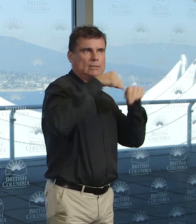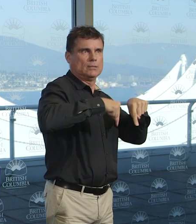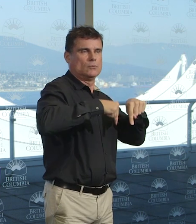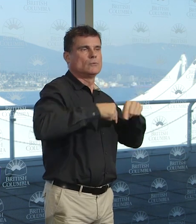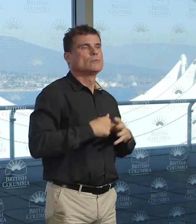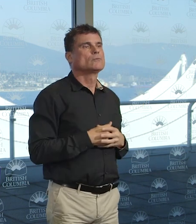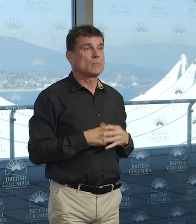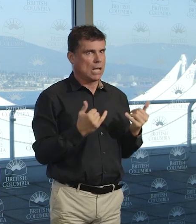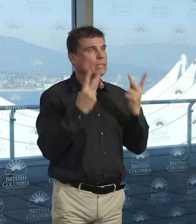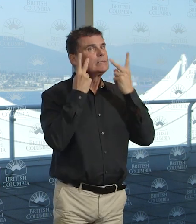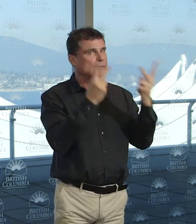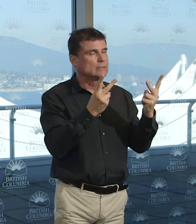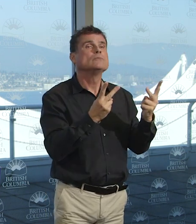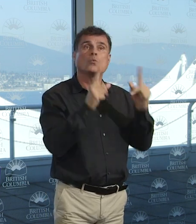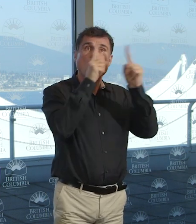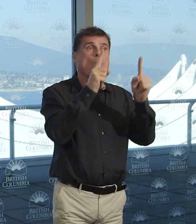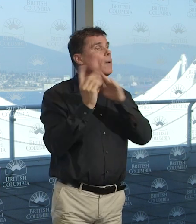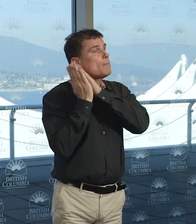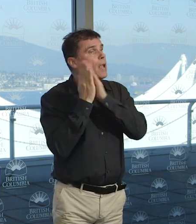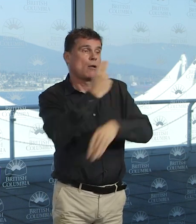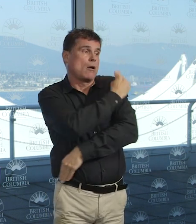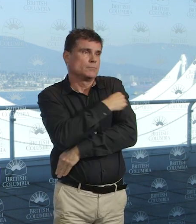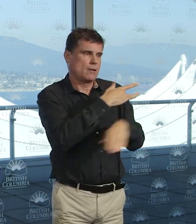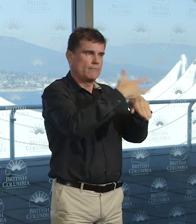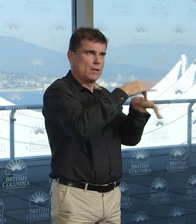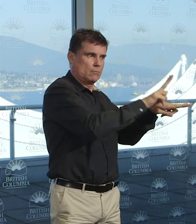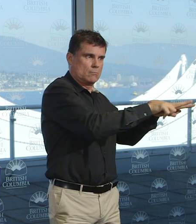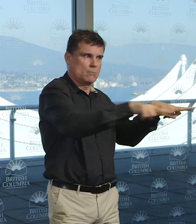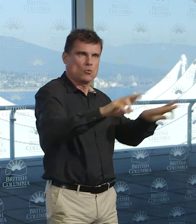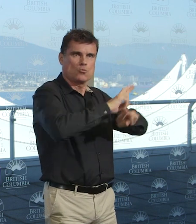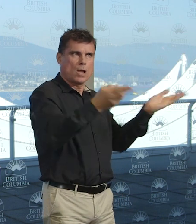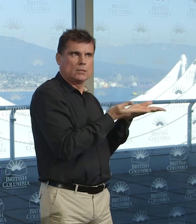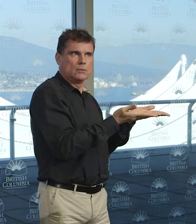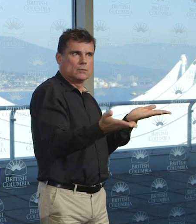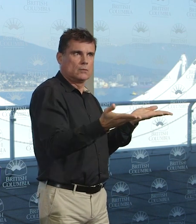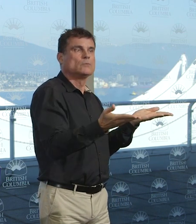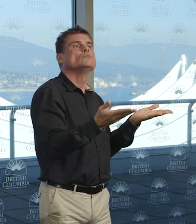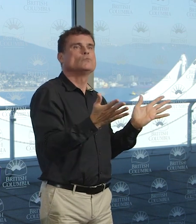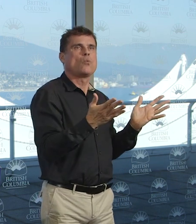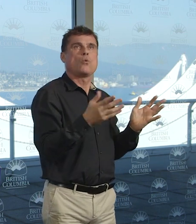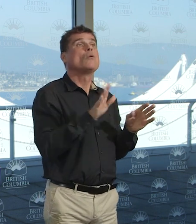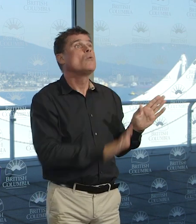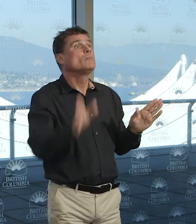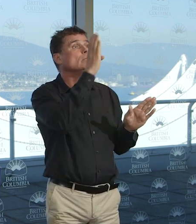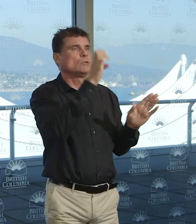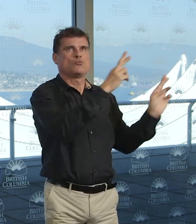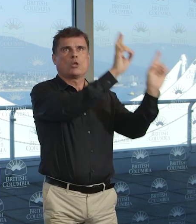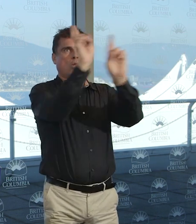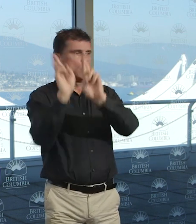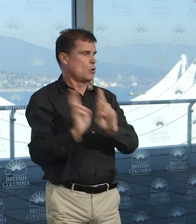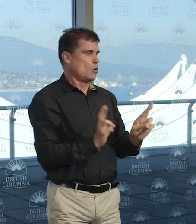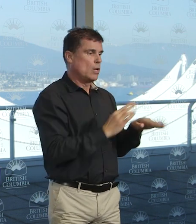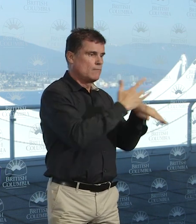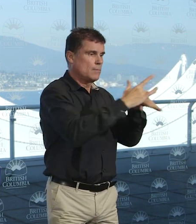that our acute care sector, that our hospitals are more prepared for a possible surge or influx of